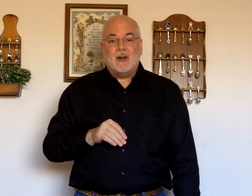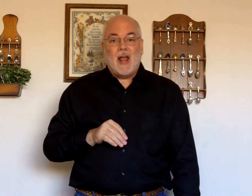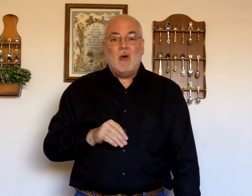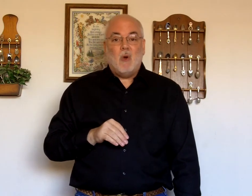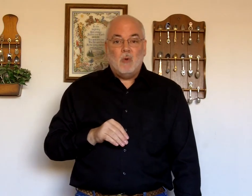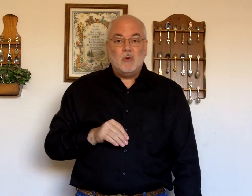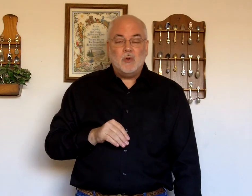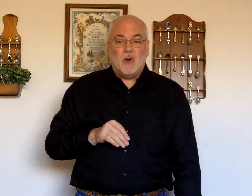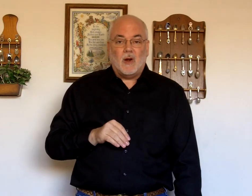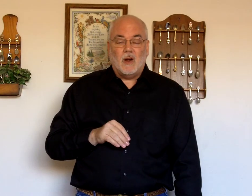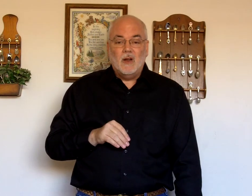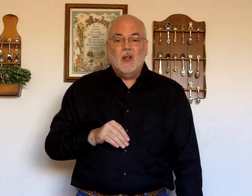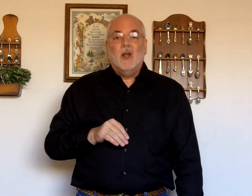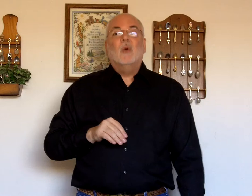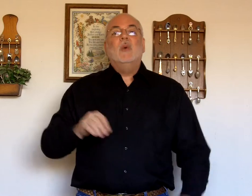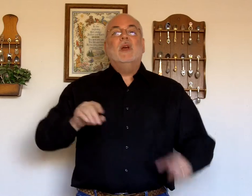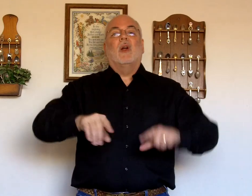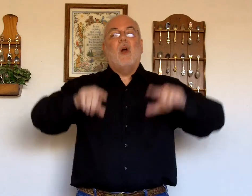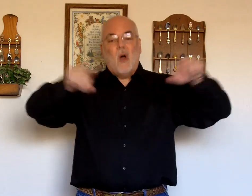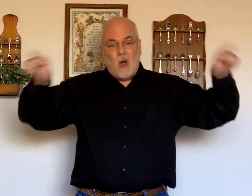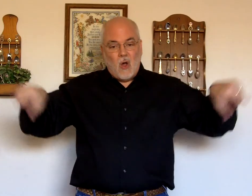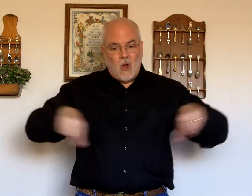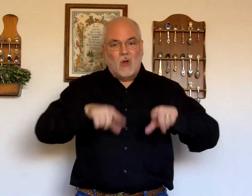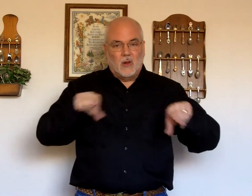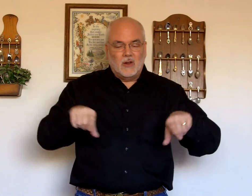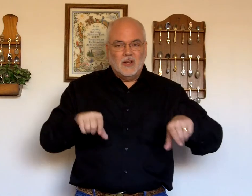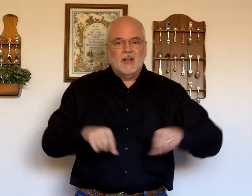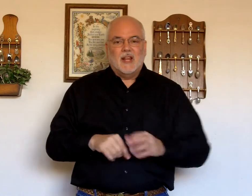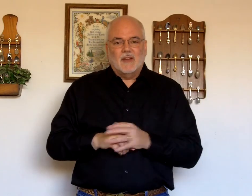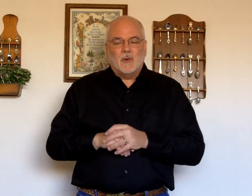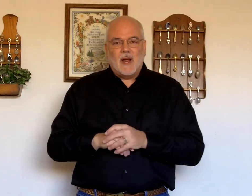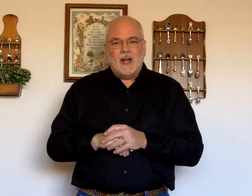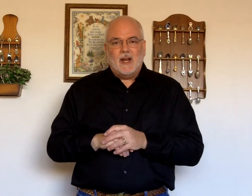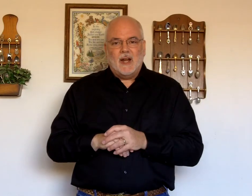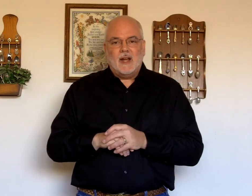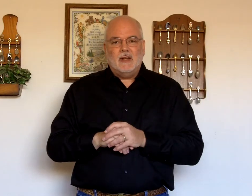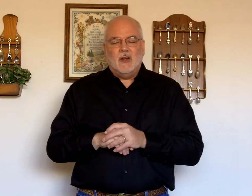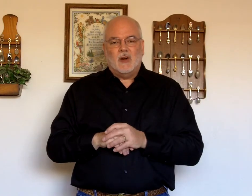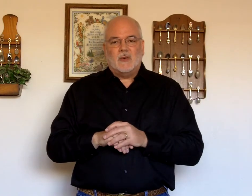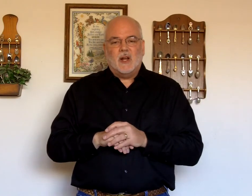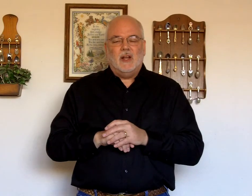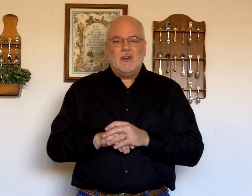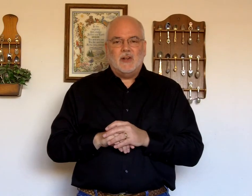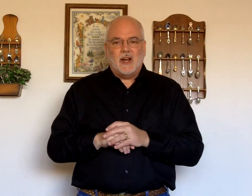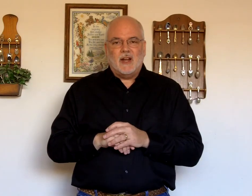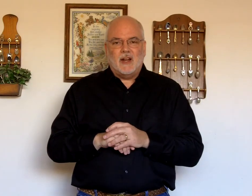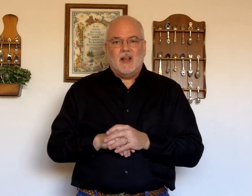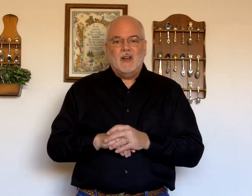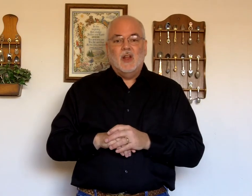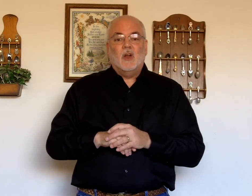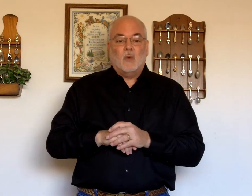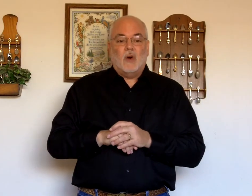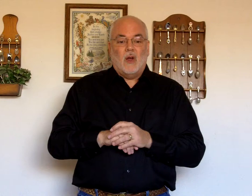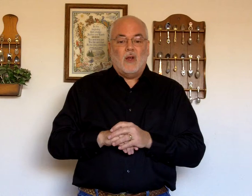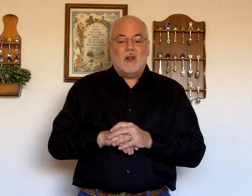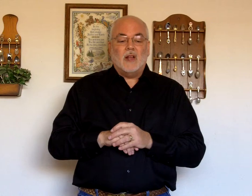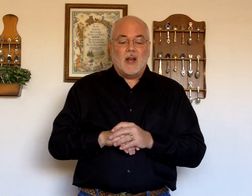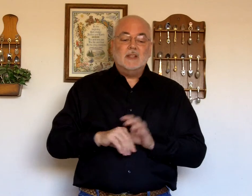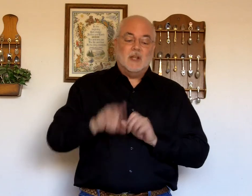how old you are. We are all. If we're 99. Or if we're 199. We're all. God. Still